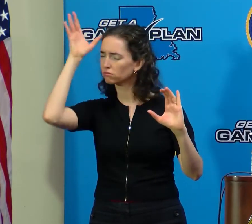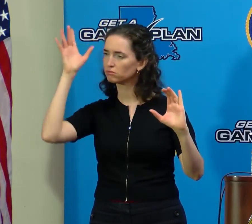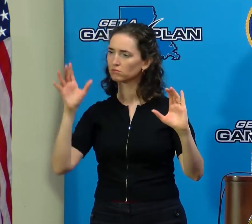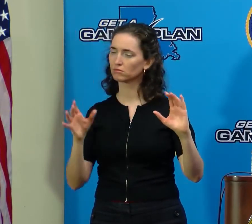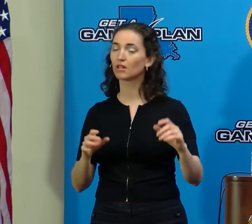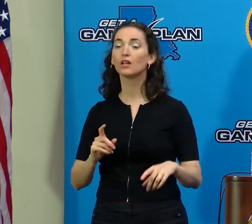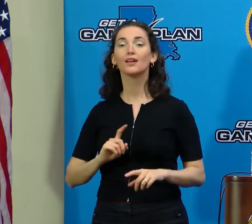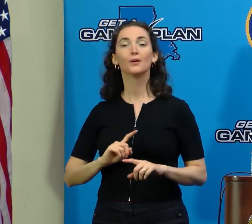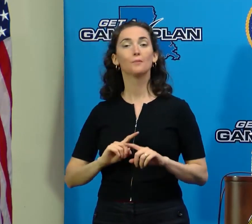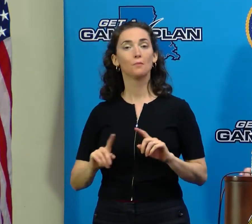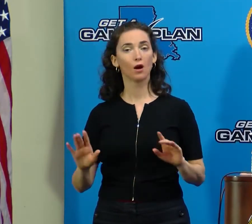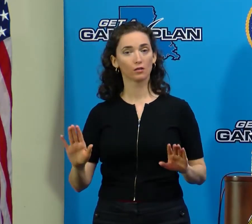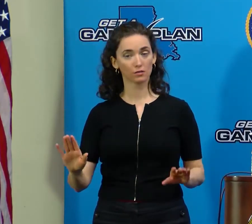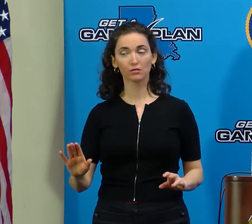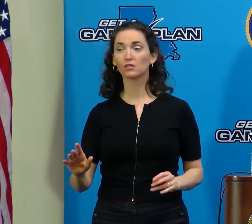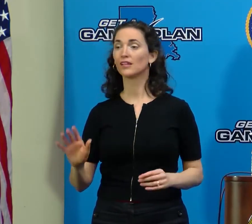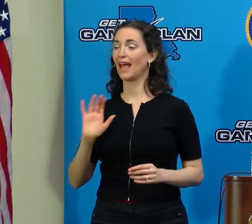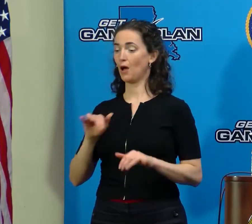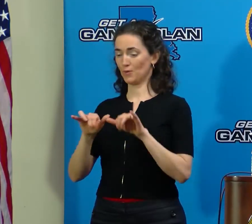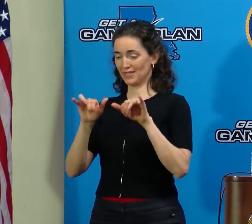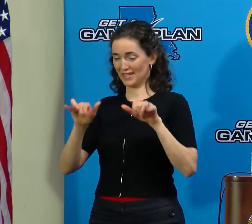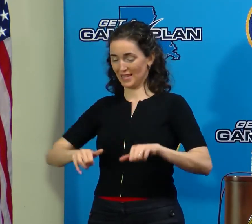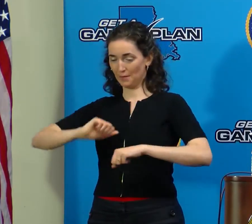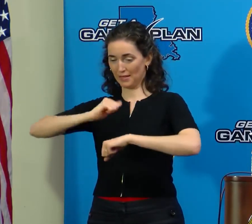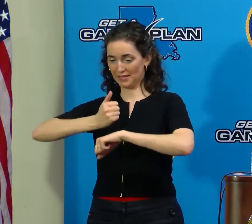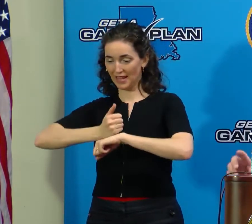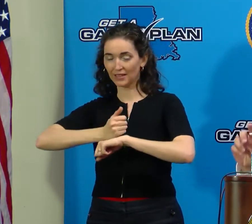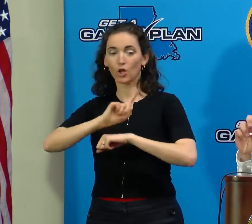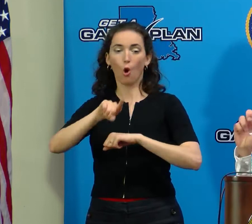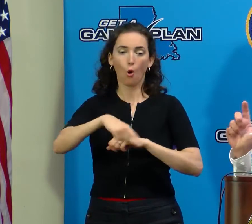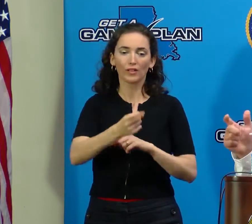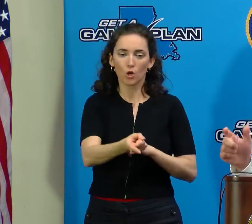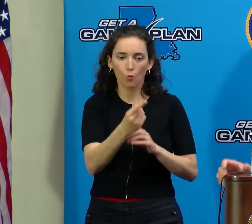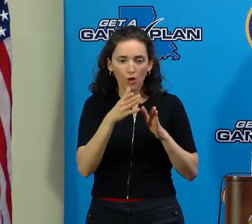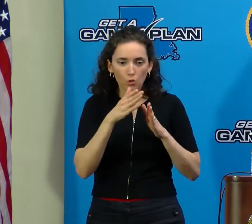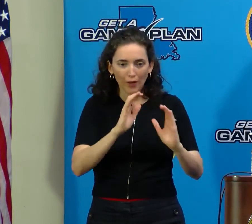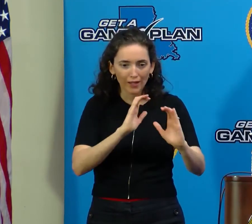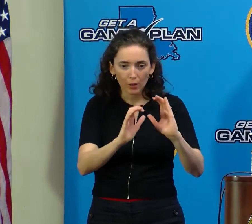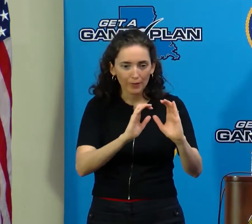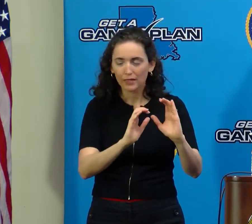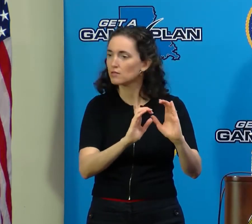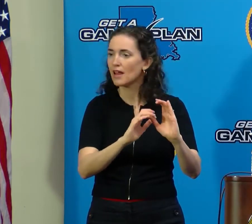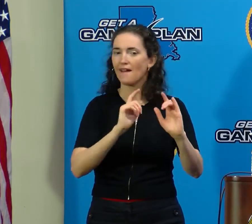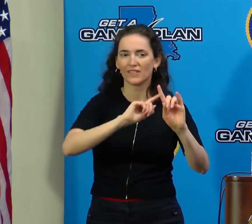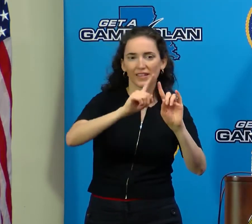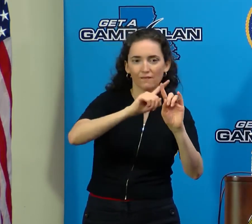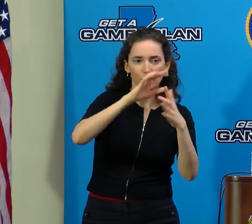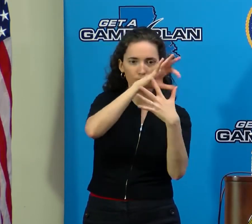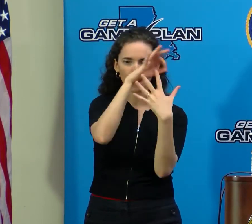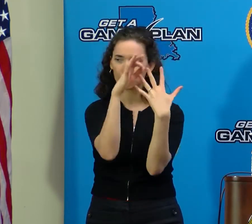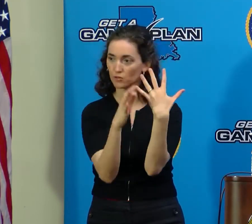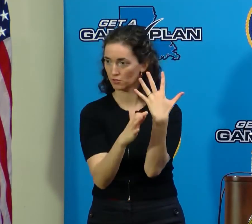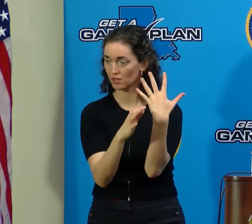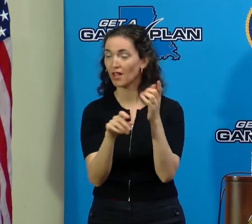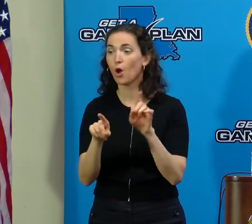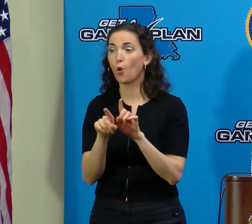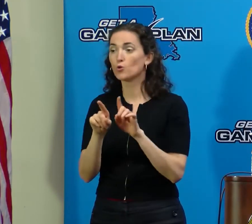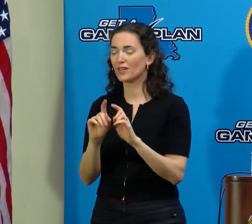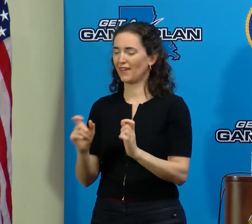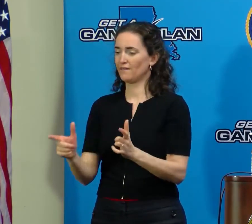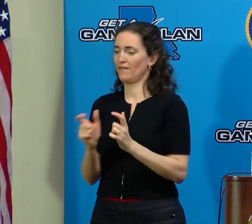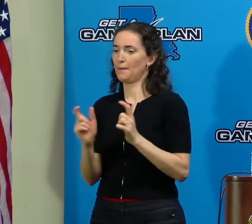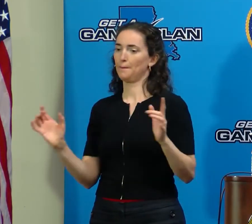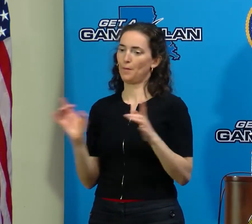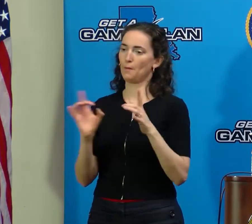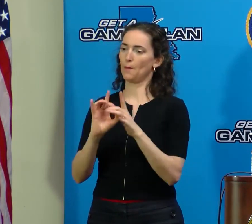But we have enough redundancy in the system, and the system is hardened enough that we can get it back online much faster. And